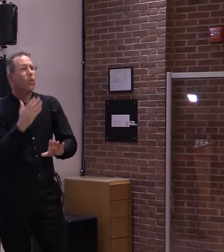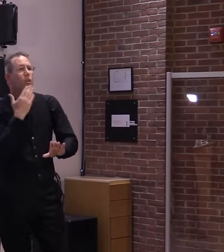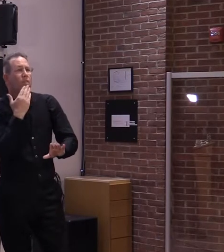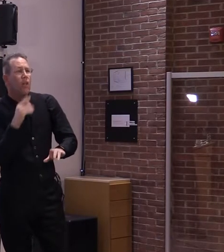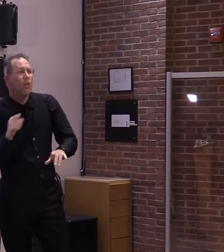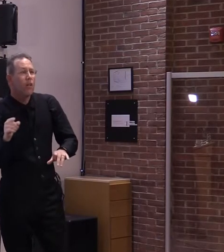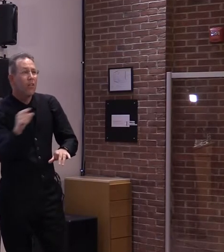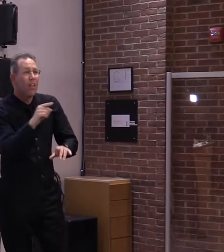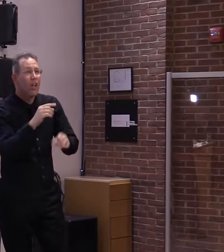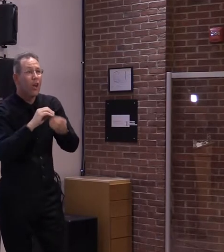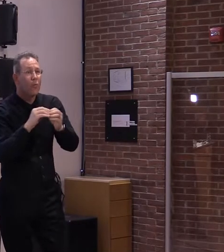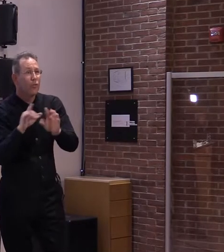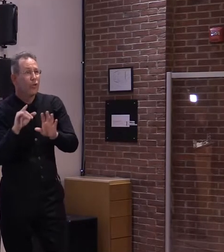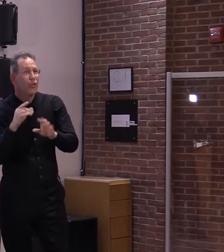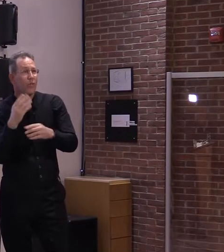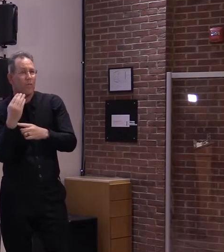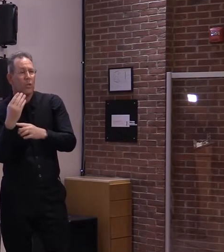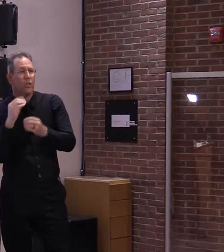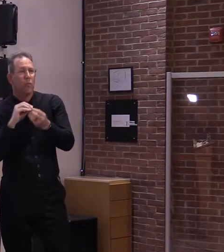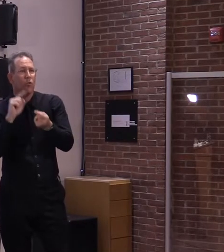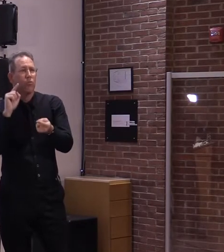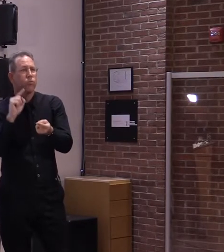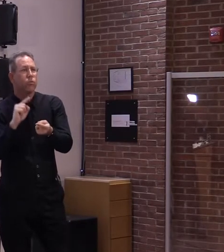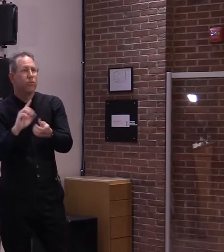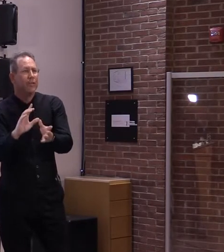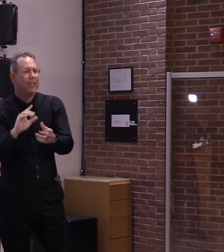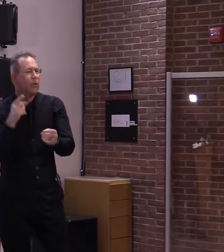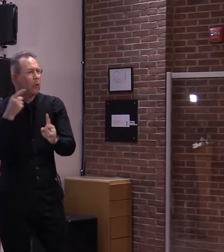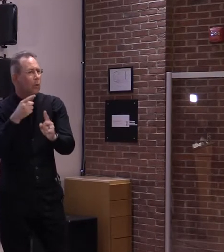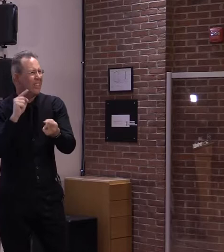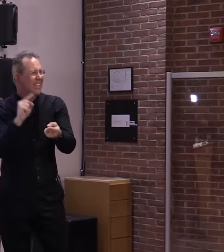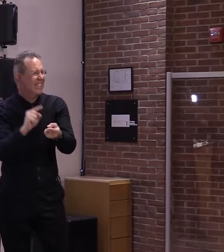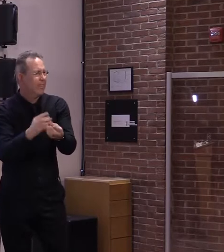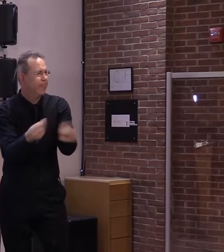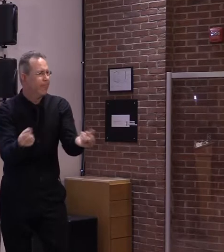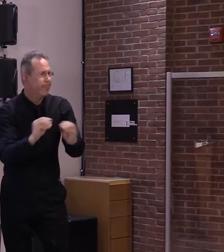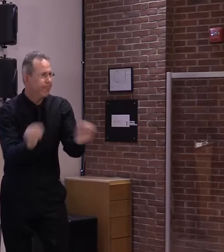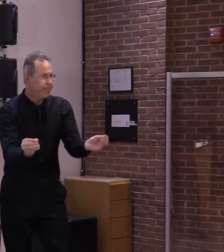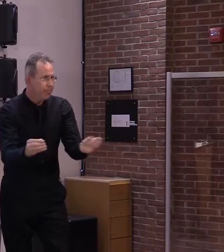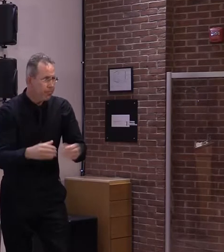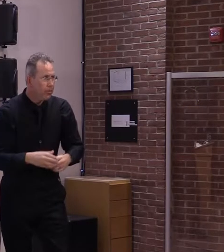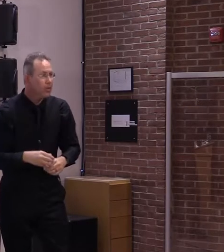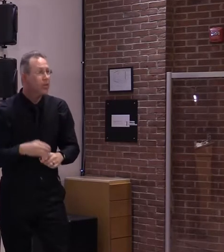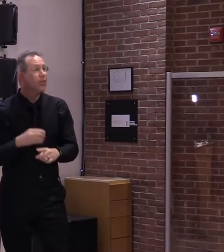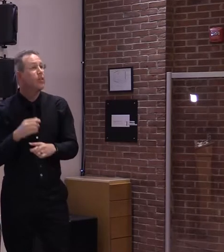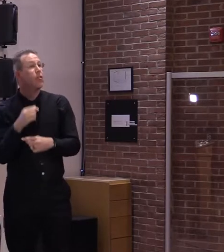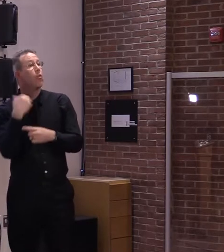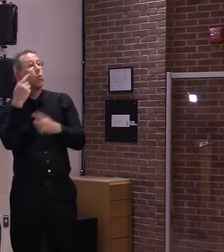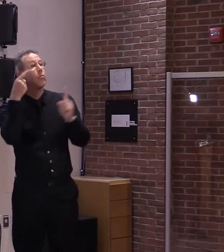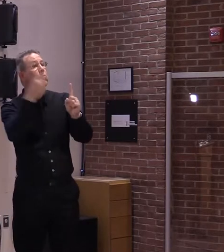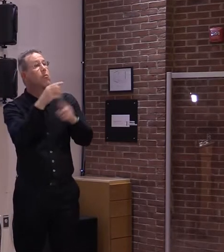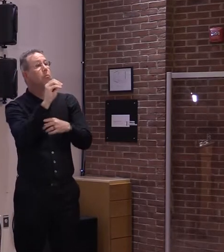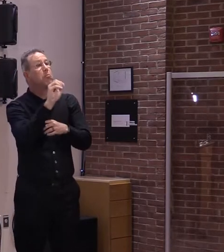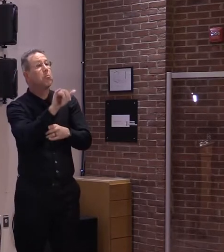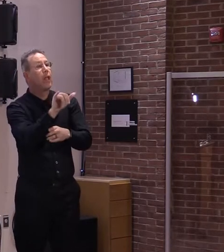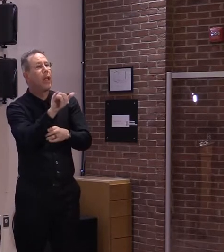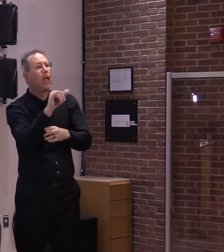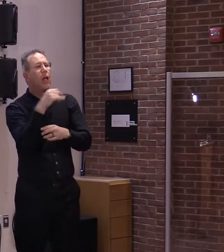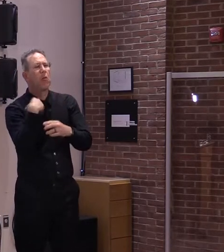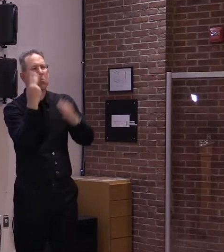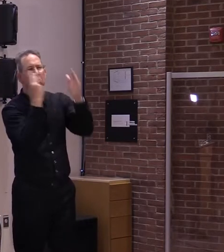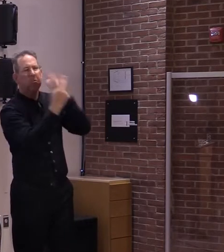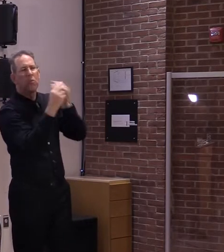past few months. And we're also forecasting that during the month of May, this decrease will continue with as few as five